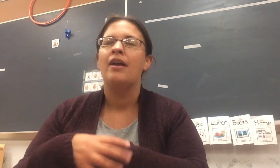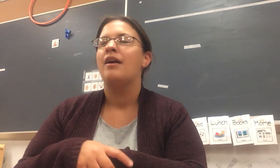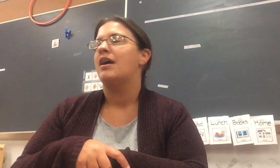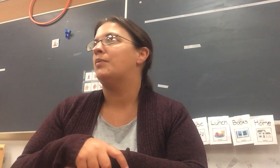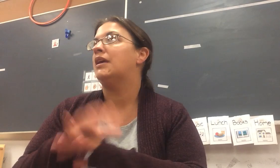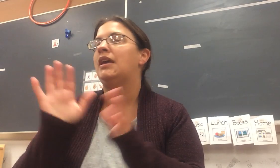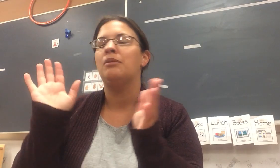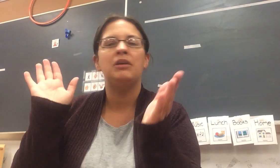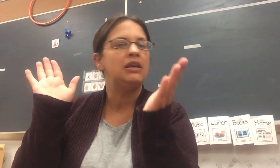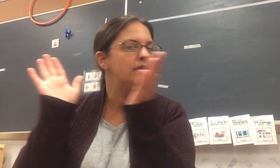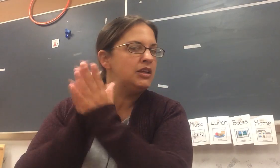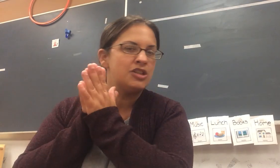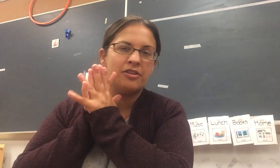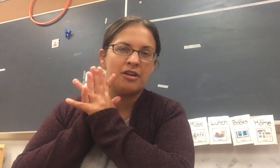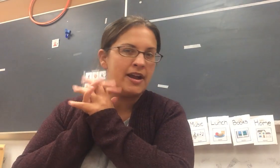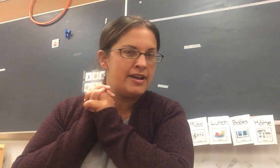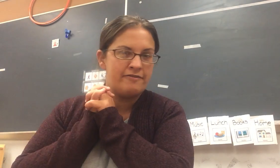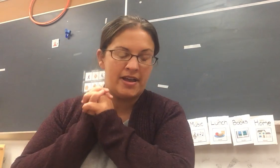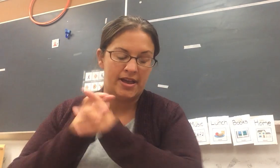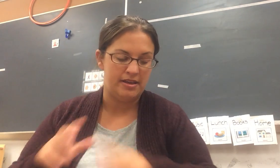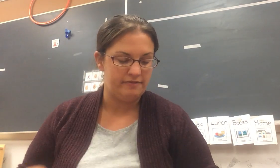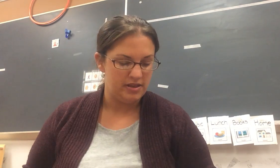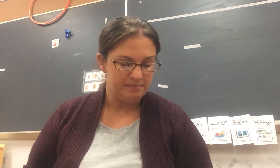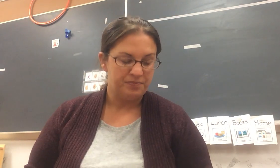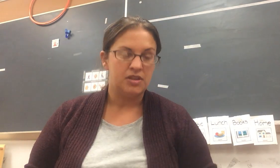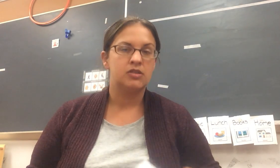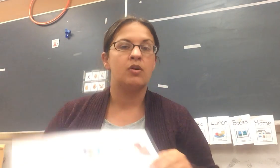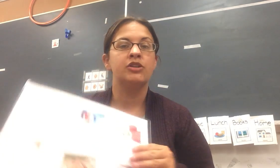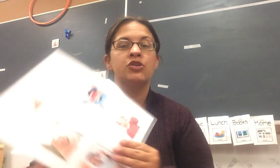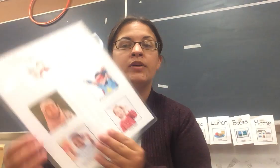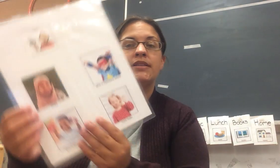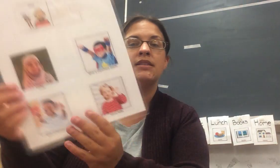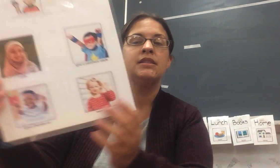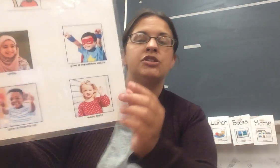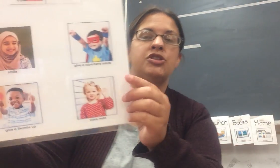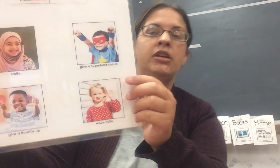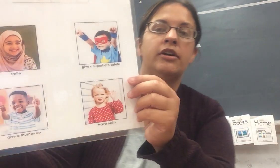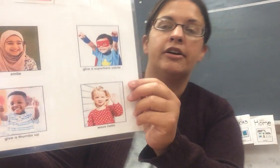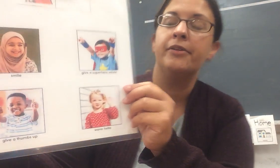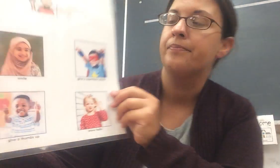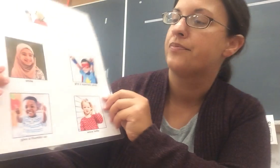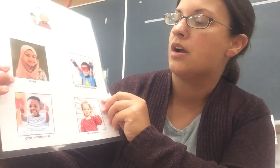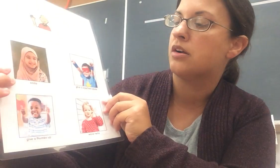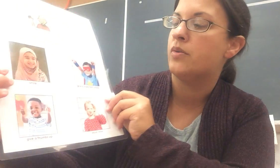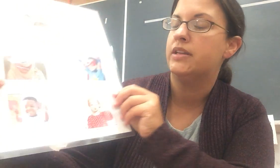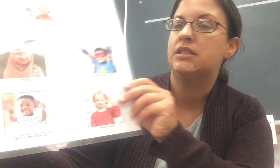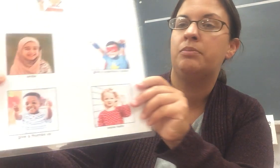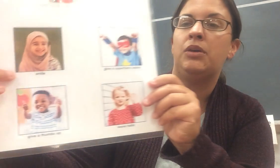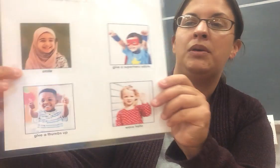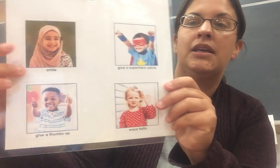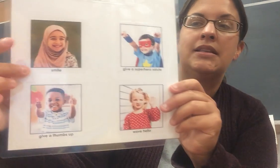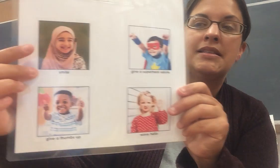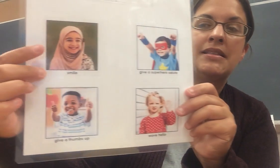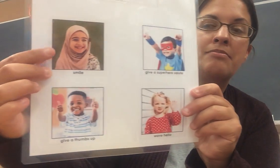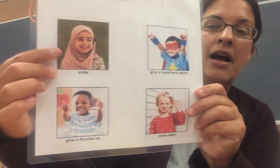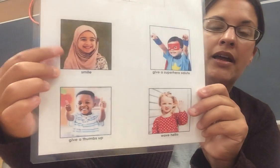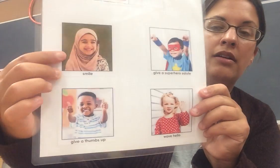And we can't be giving each other a high five. So our choices this year are going to be we can smile